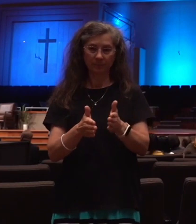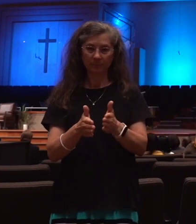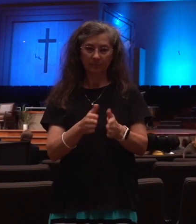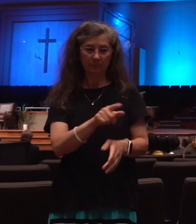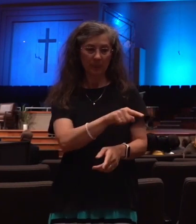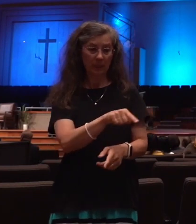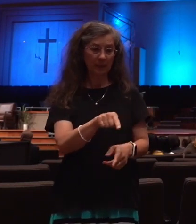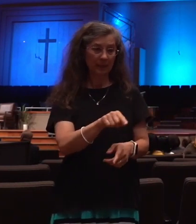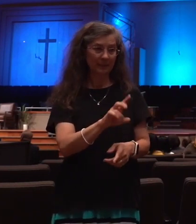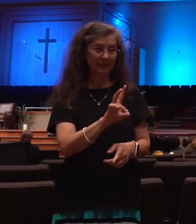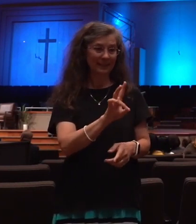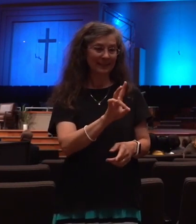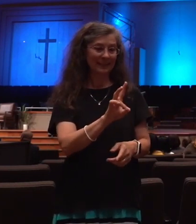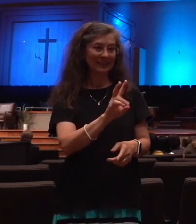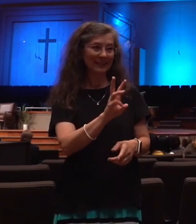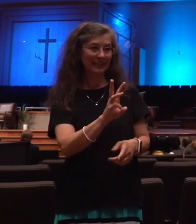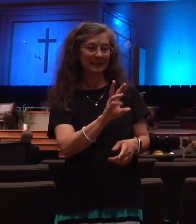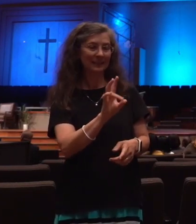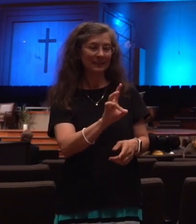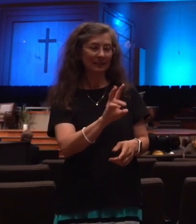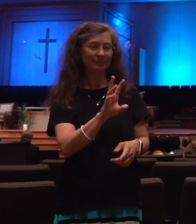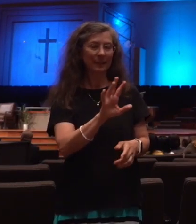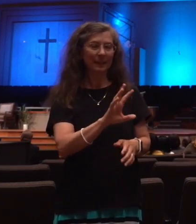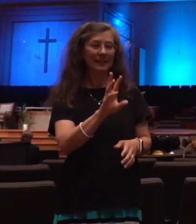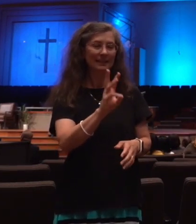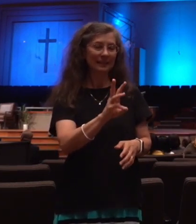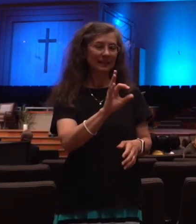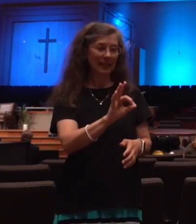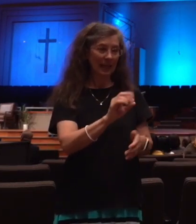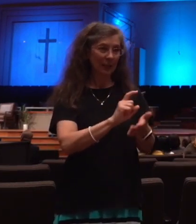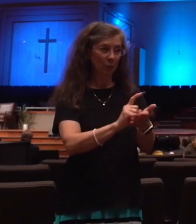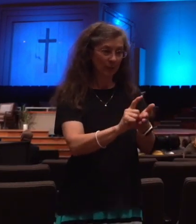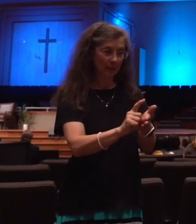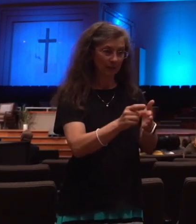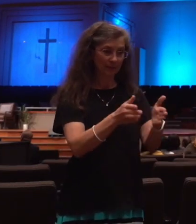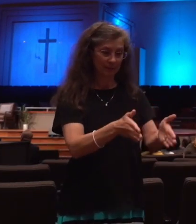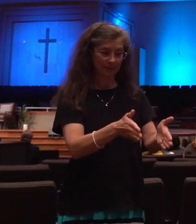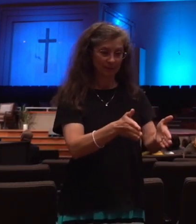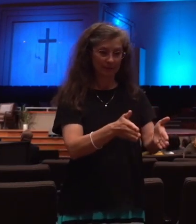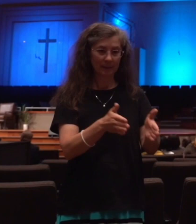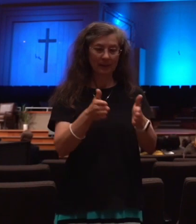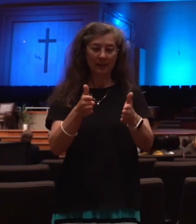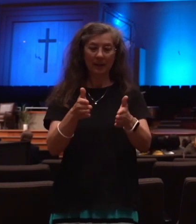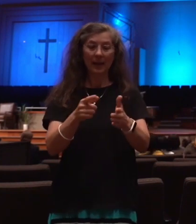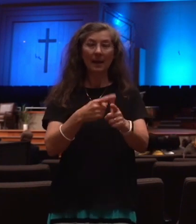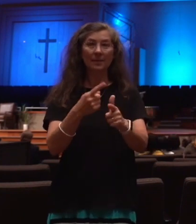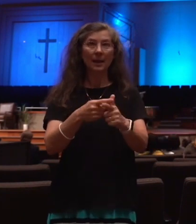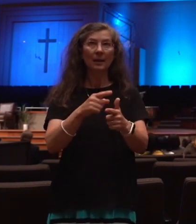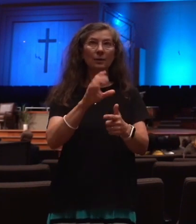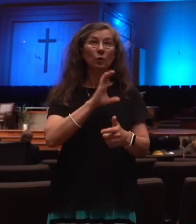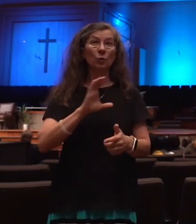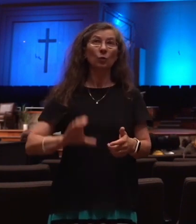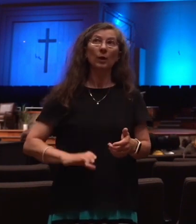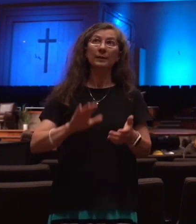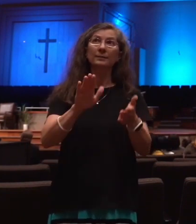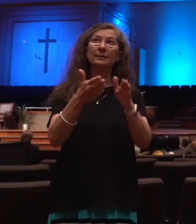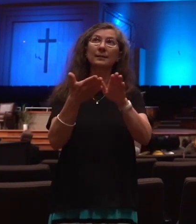69 weeks, it leads to Christ's death. That's why it says there,